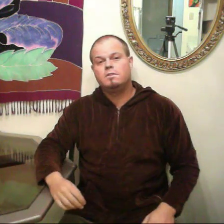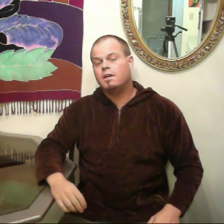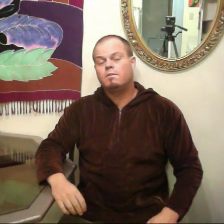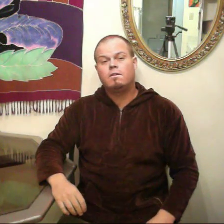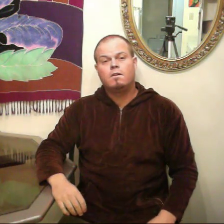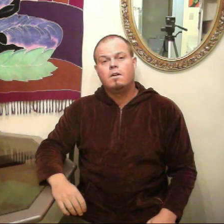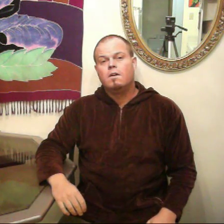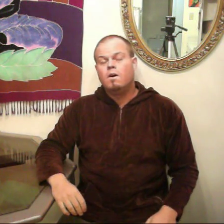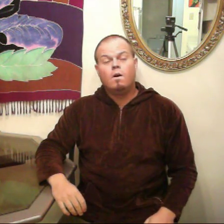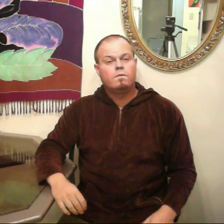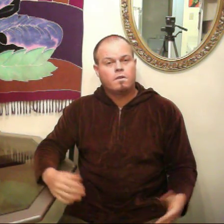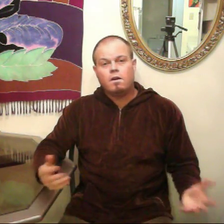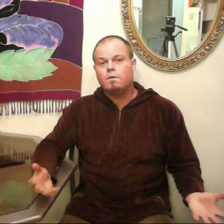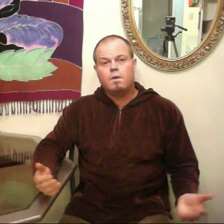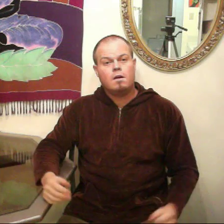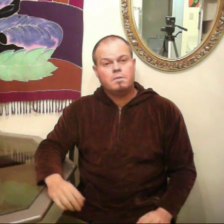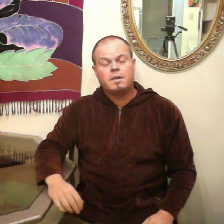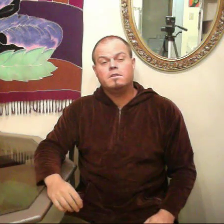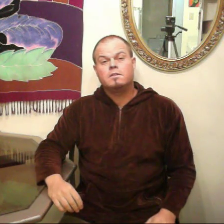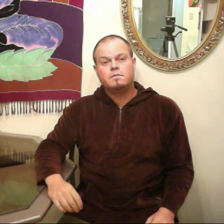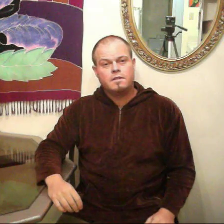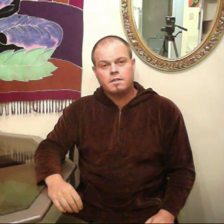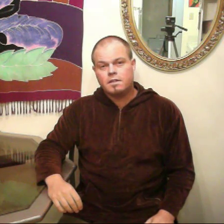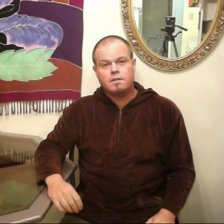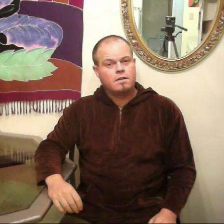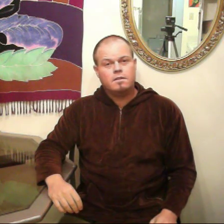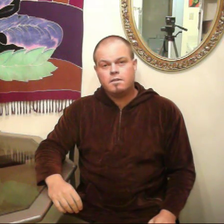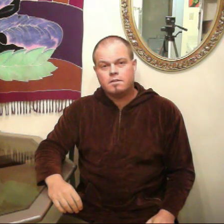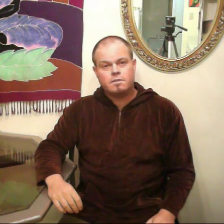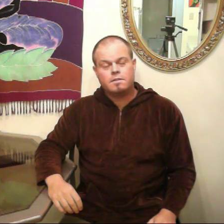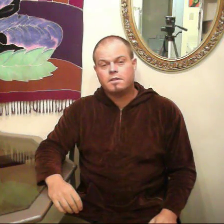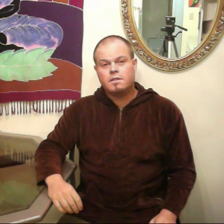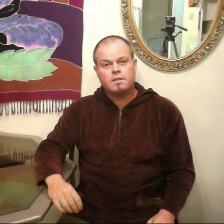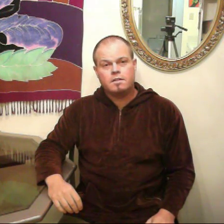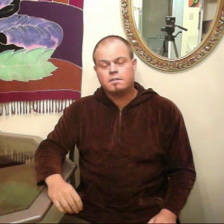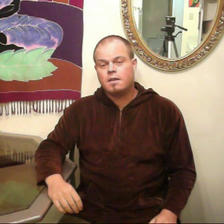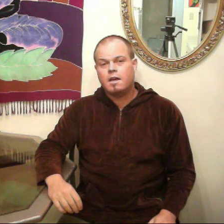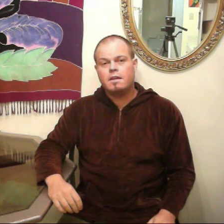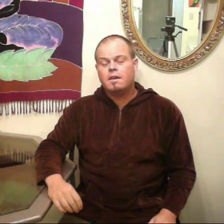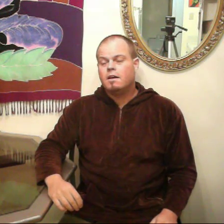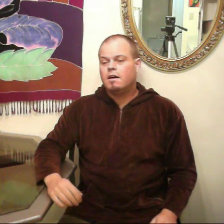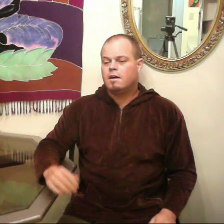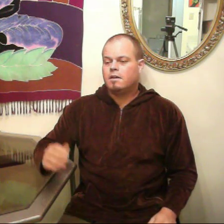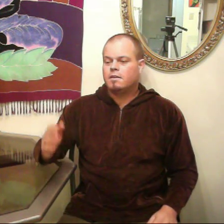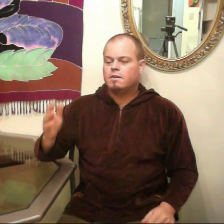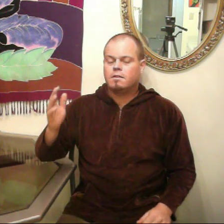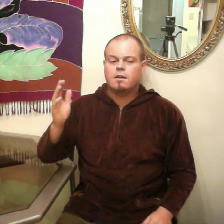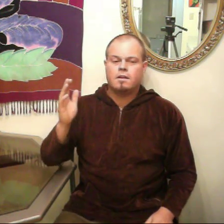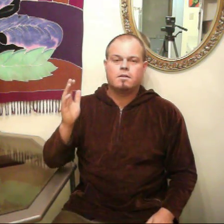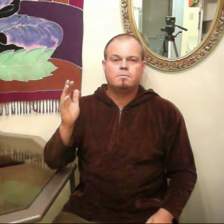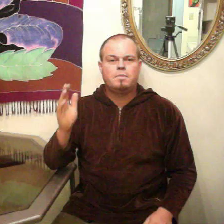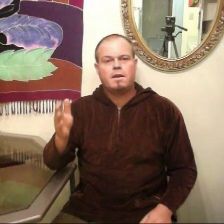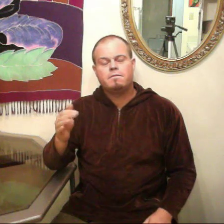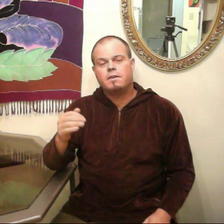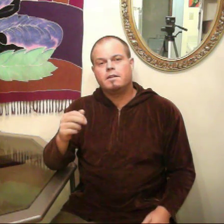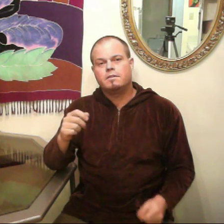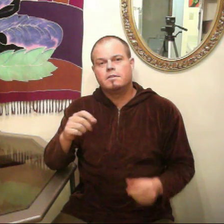general overall well-being, just feeling good, just feeling good inside. Another benefit is